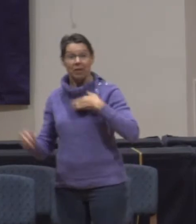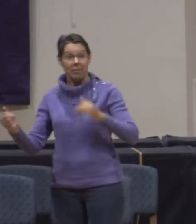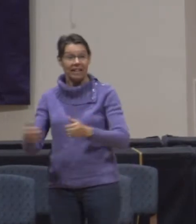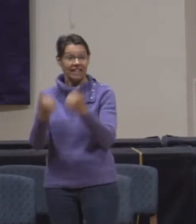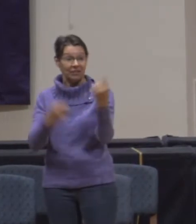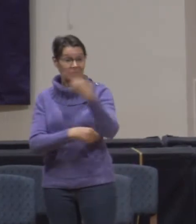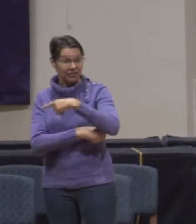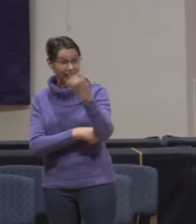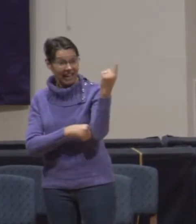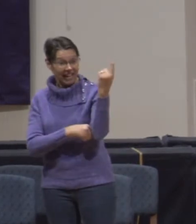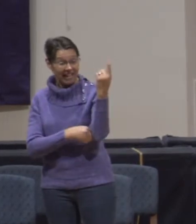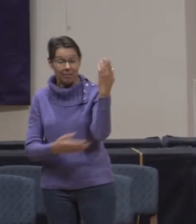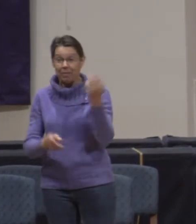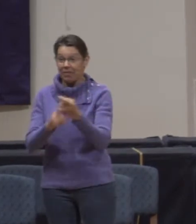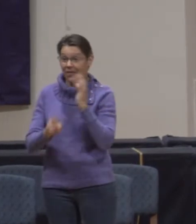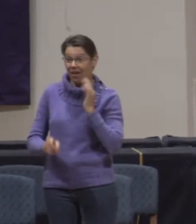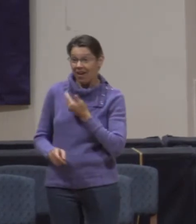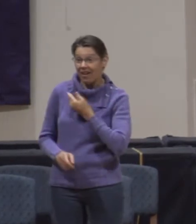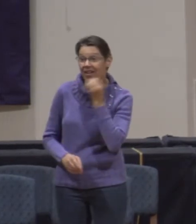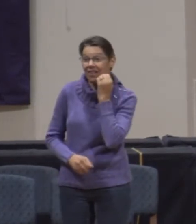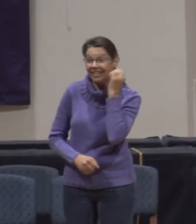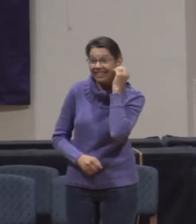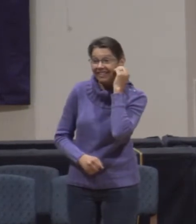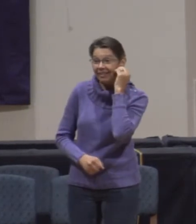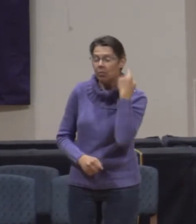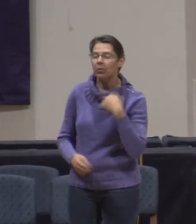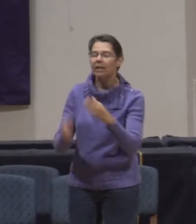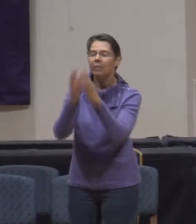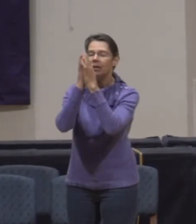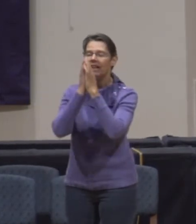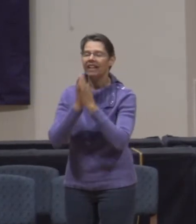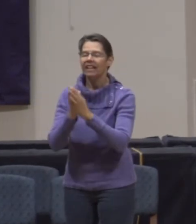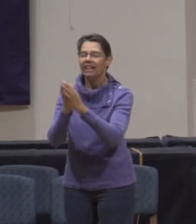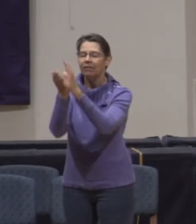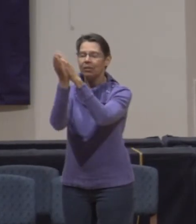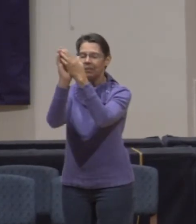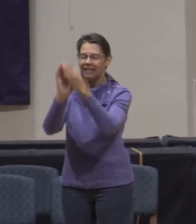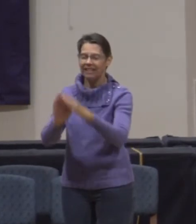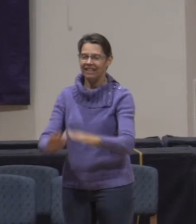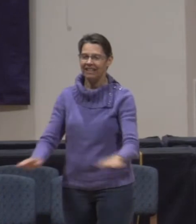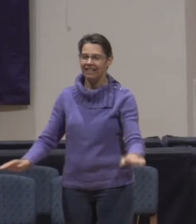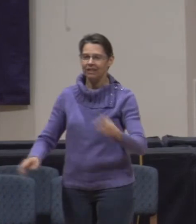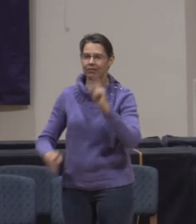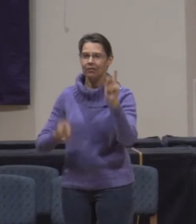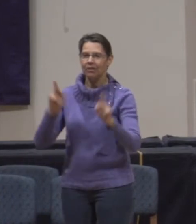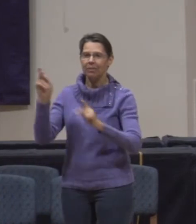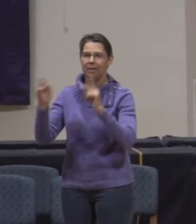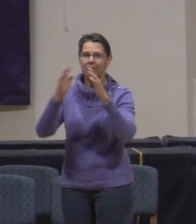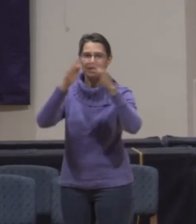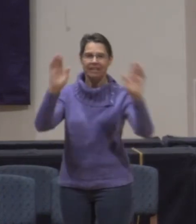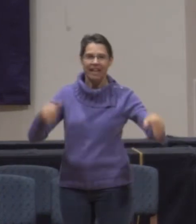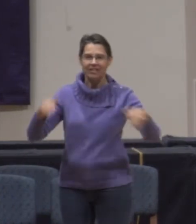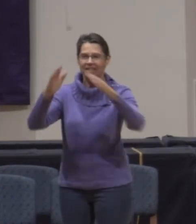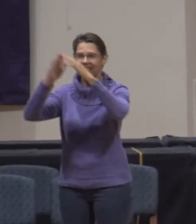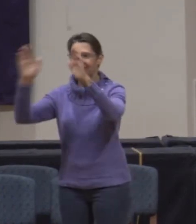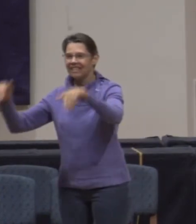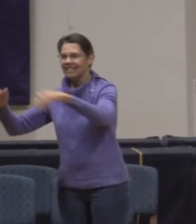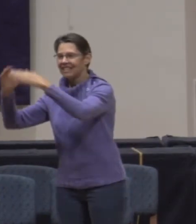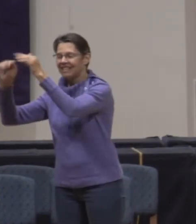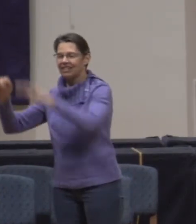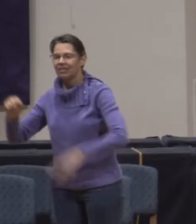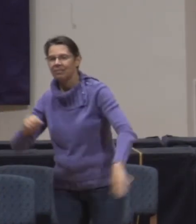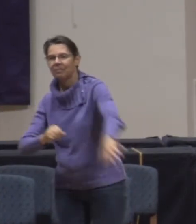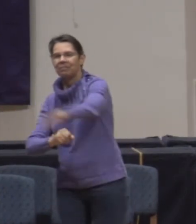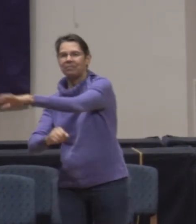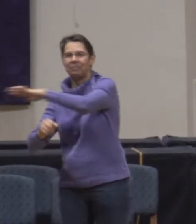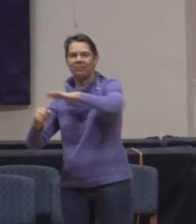Maybe from where we are, we pray peace for the houses around us. Peace for the